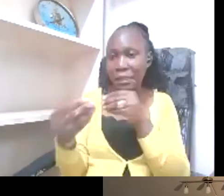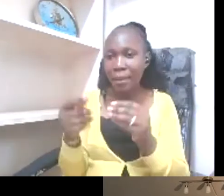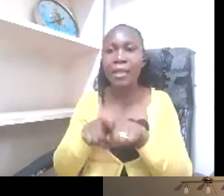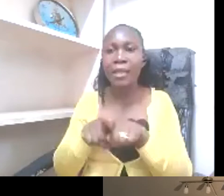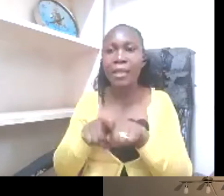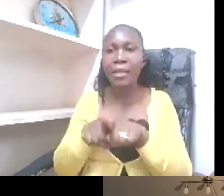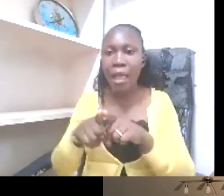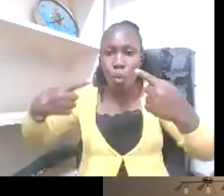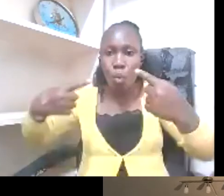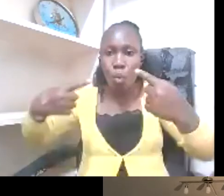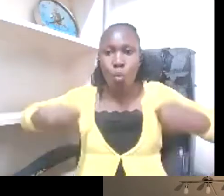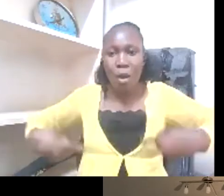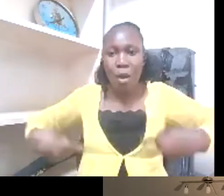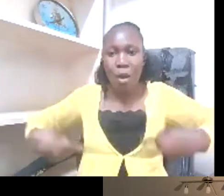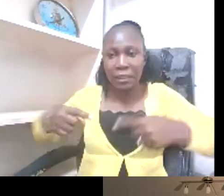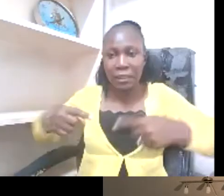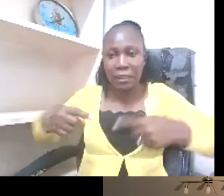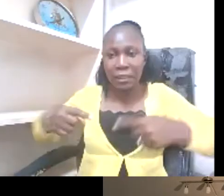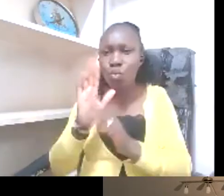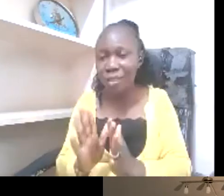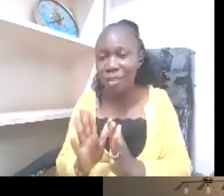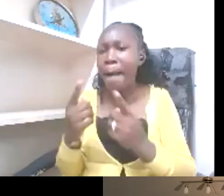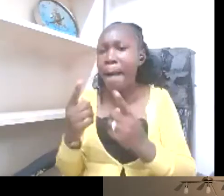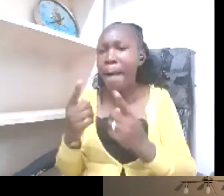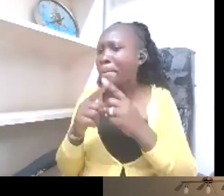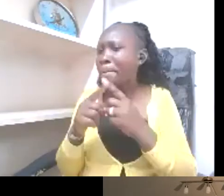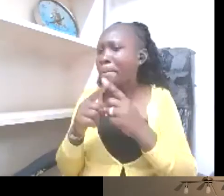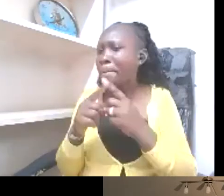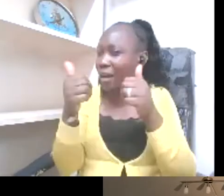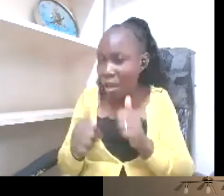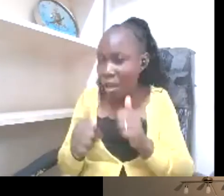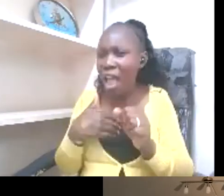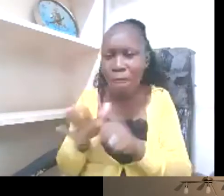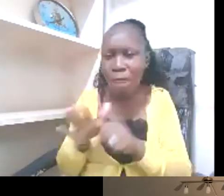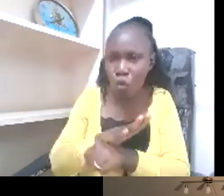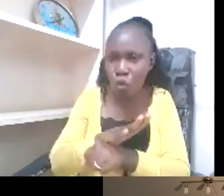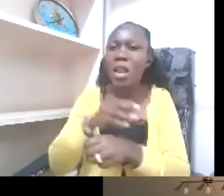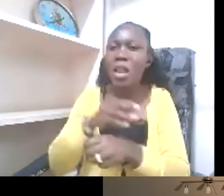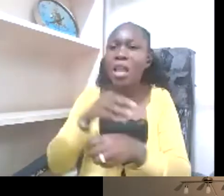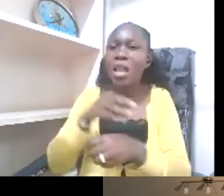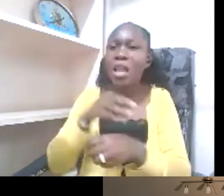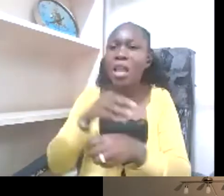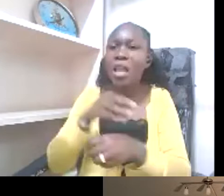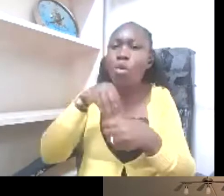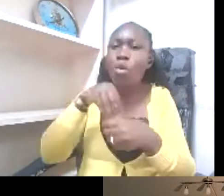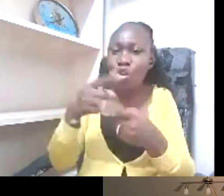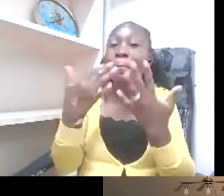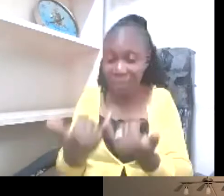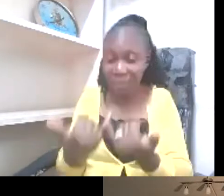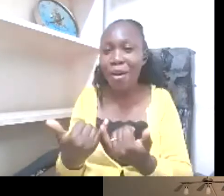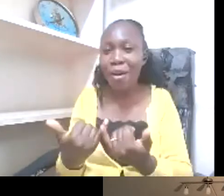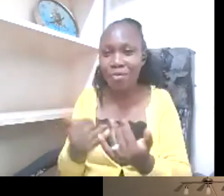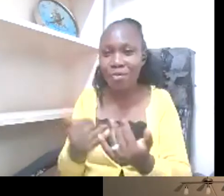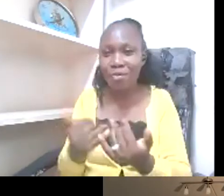others. But we haven't had full inclusion, but now it's becoming a reality. So it's really exciting. Yeah, that's exciting.